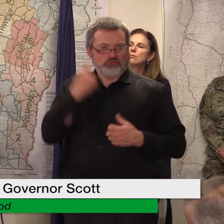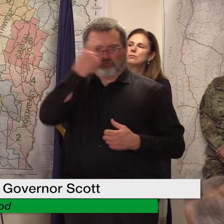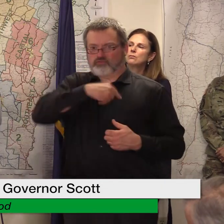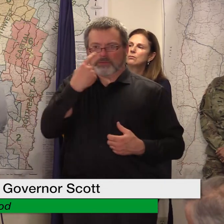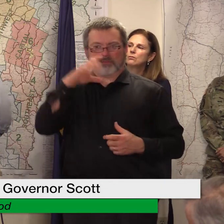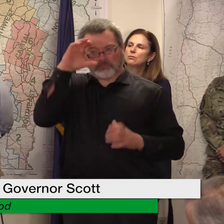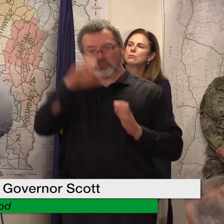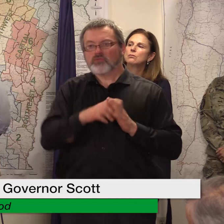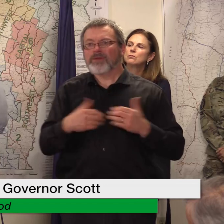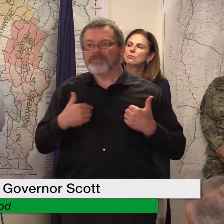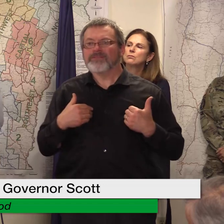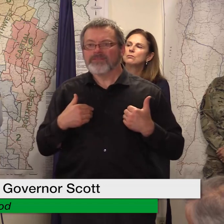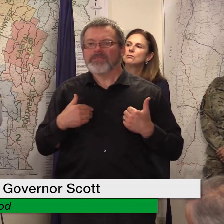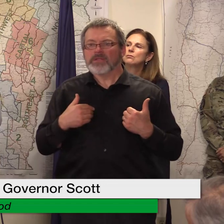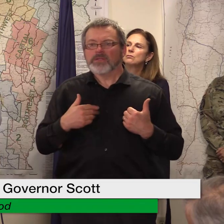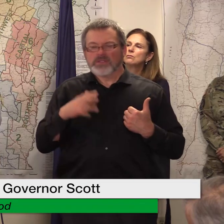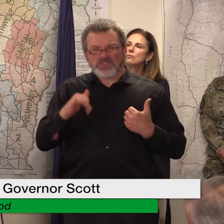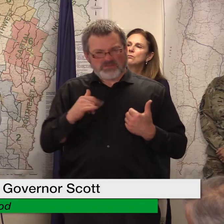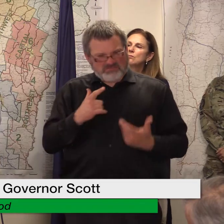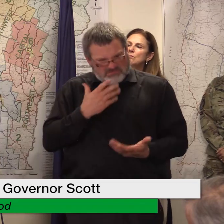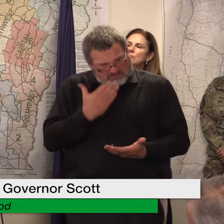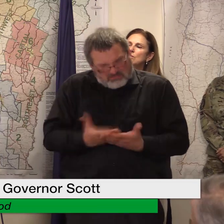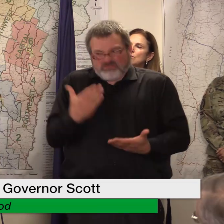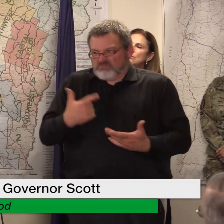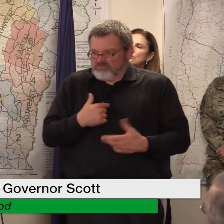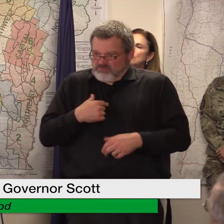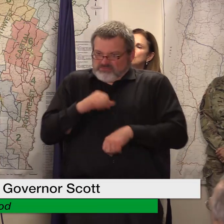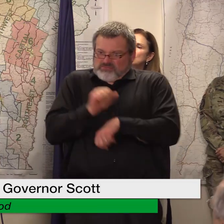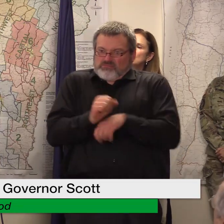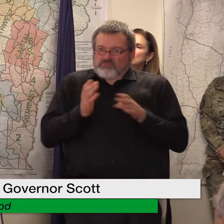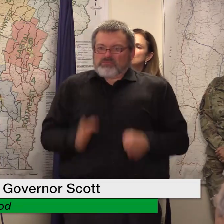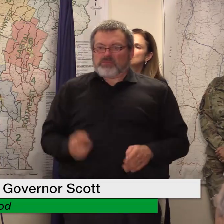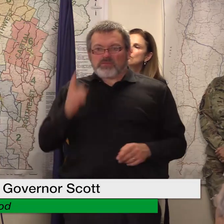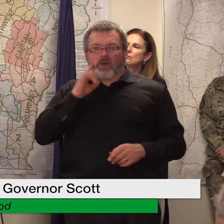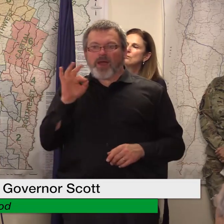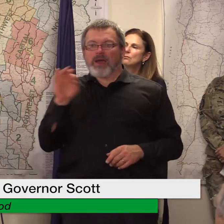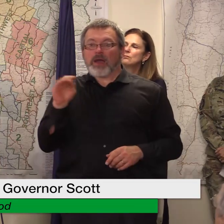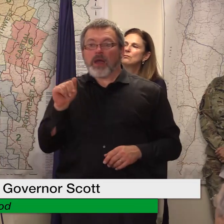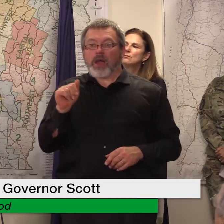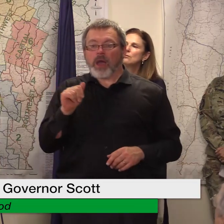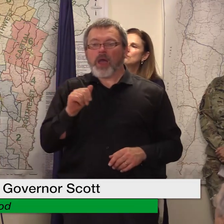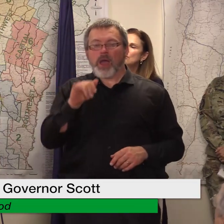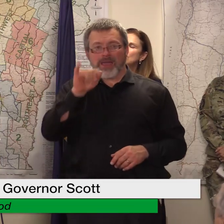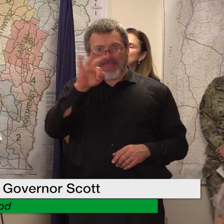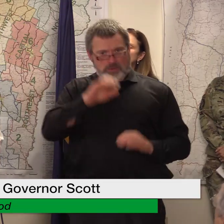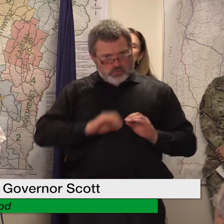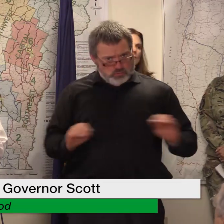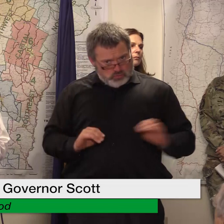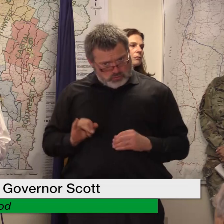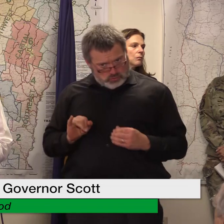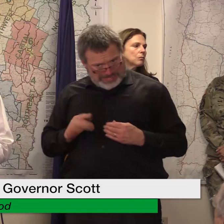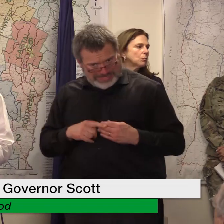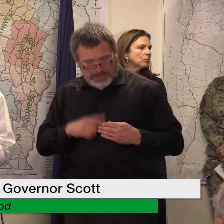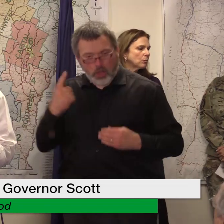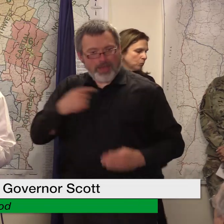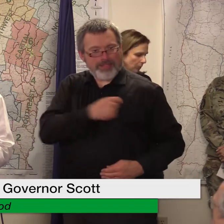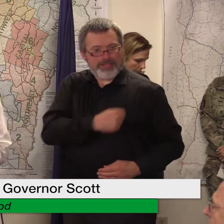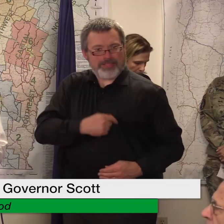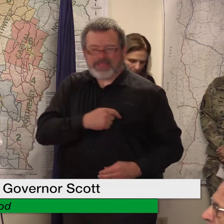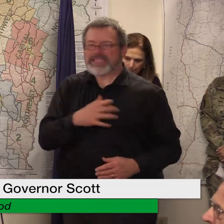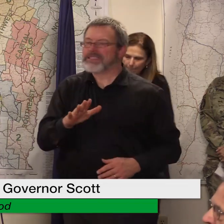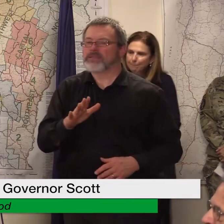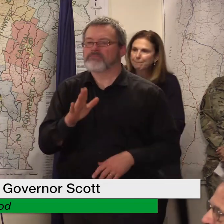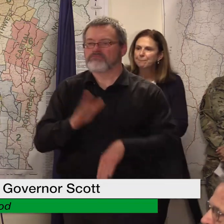that that you know we are in fact with fema uh if you don't have that you know don't share your your critical information thank you